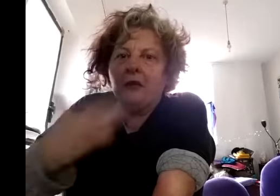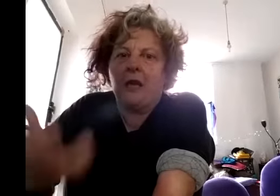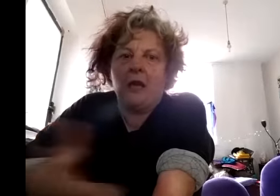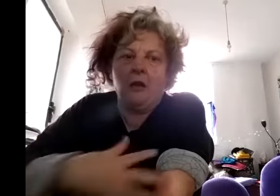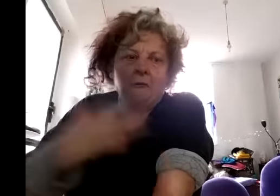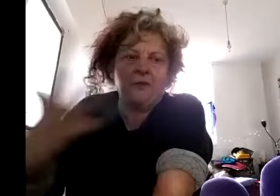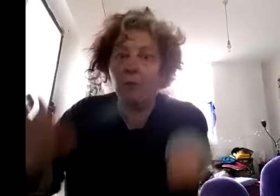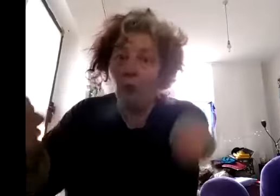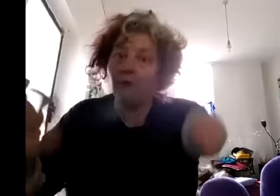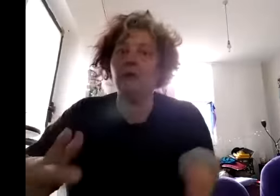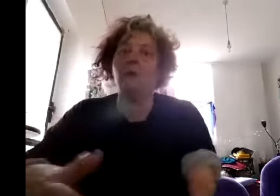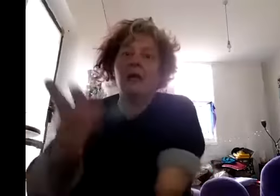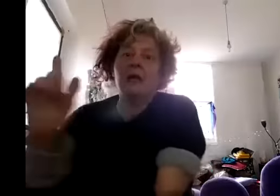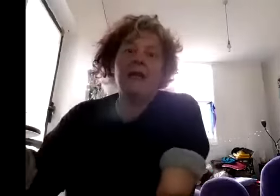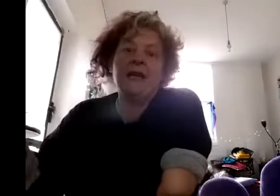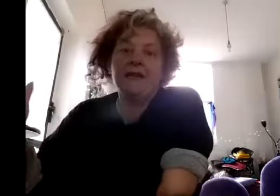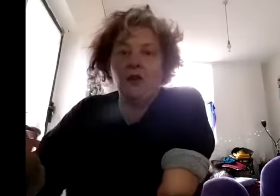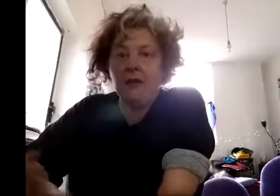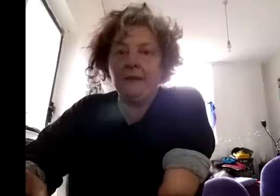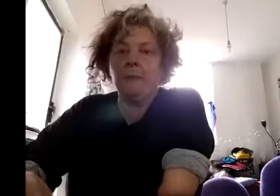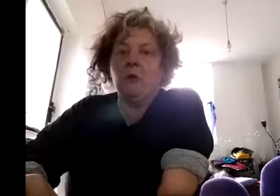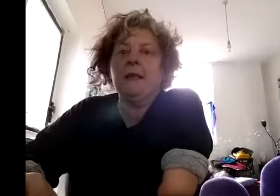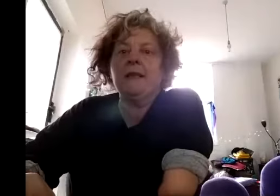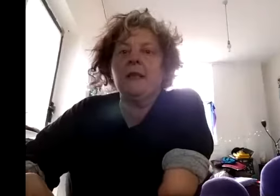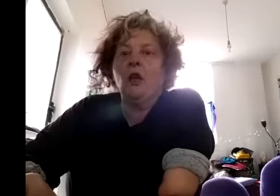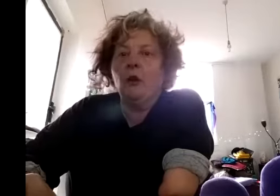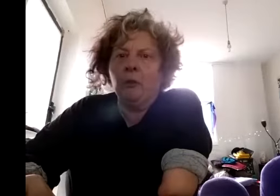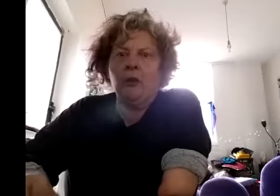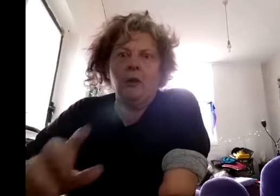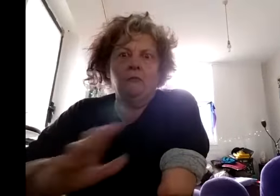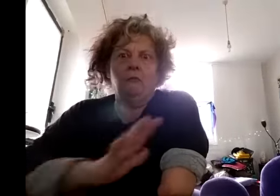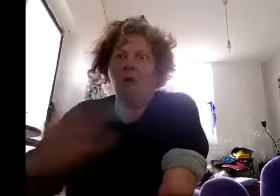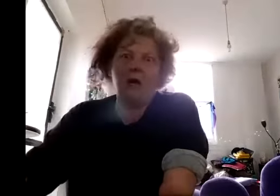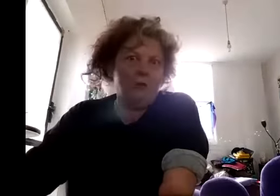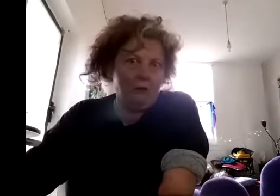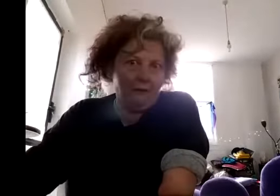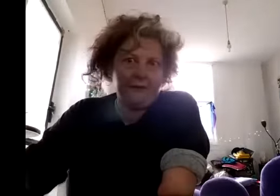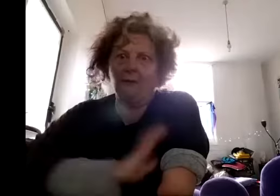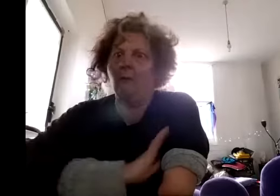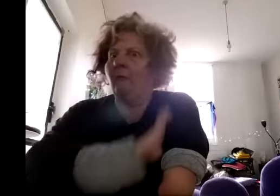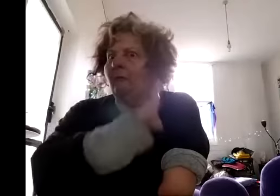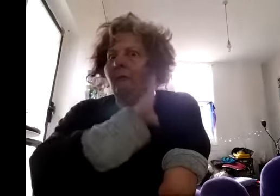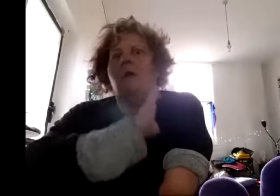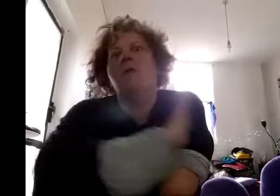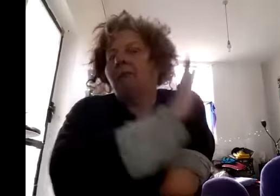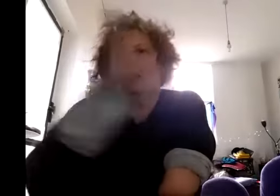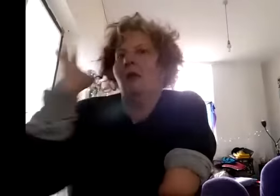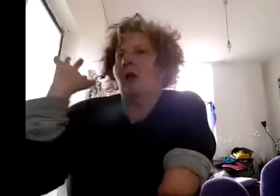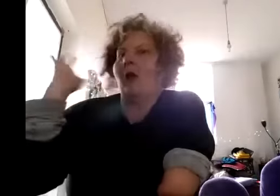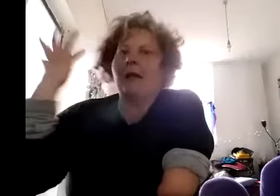our support from the hares and hyenas boys who put on my god some um i can't